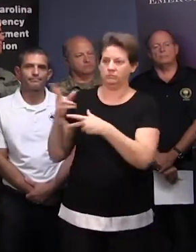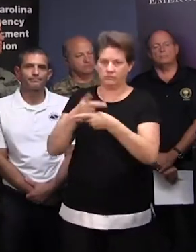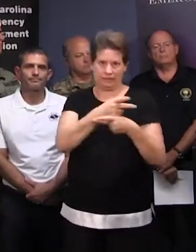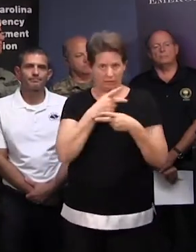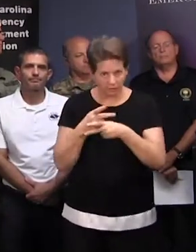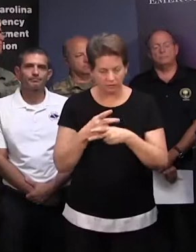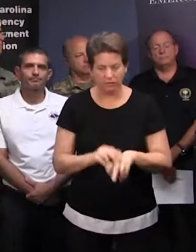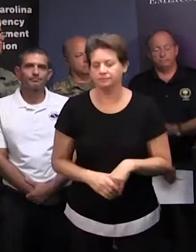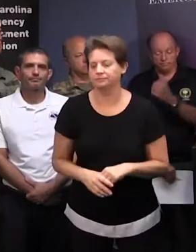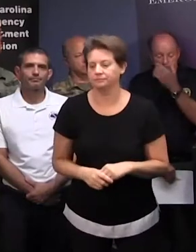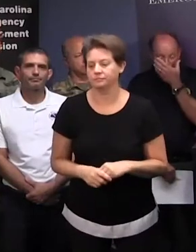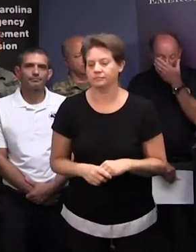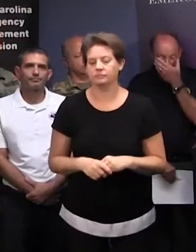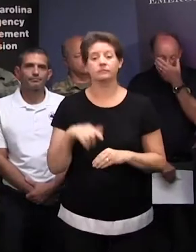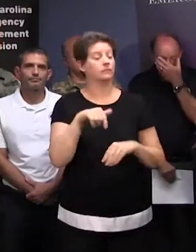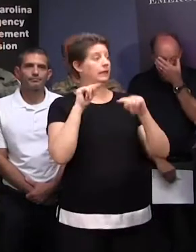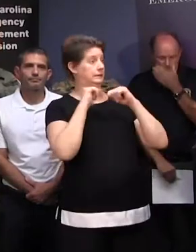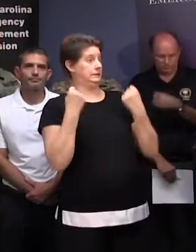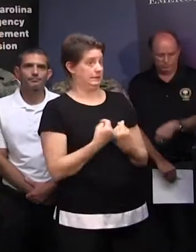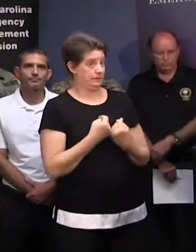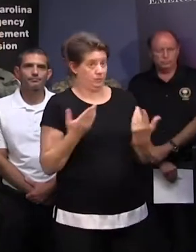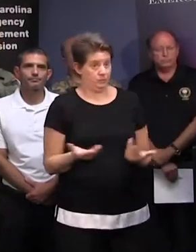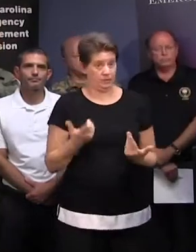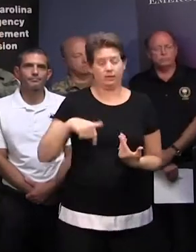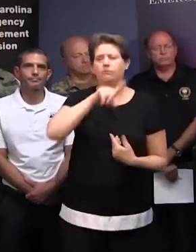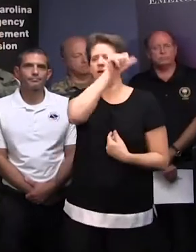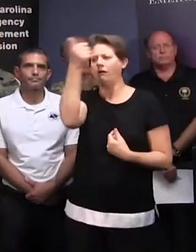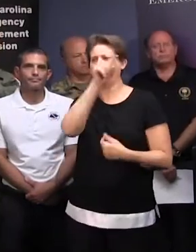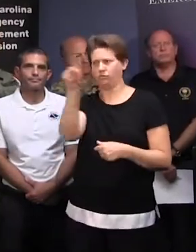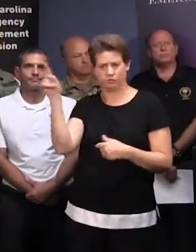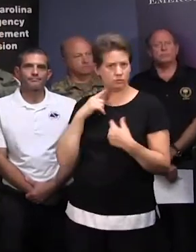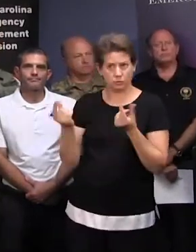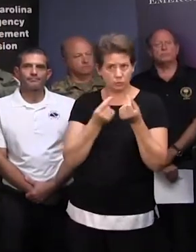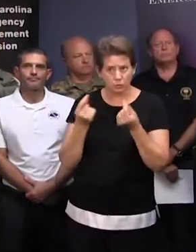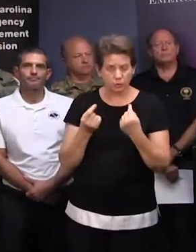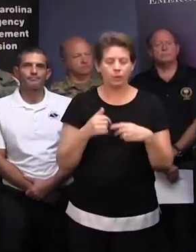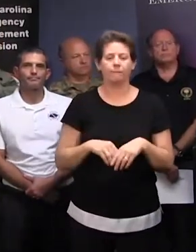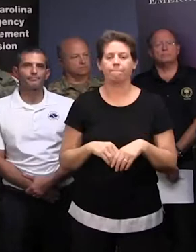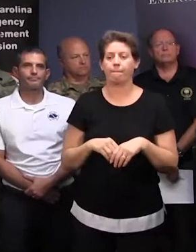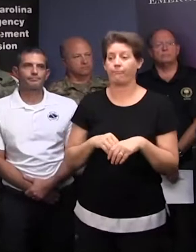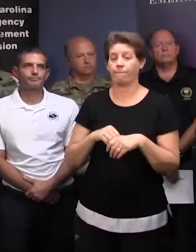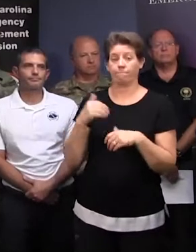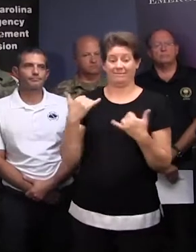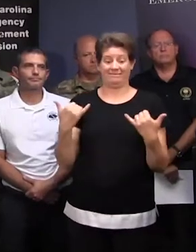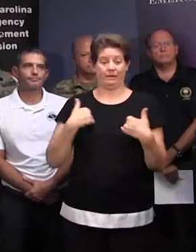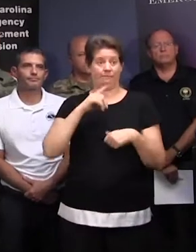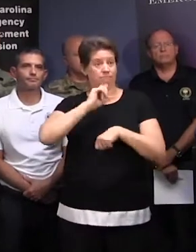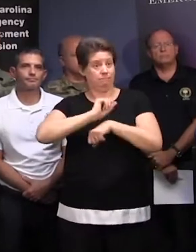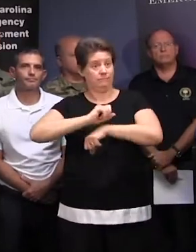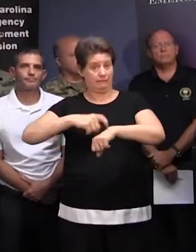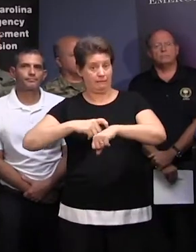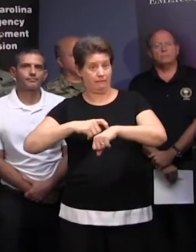One of the things that we're doing with the team that's here and others is that we are looking at real-time data with regards to the